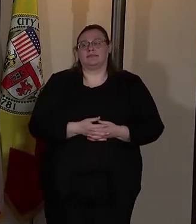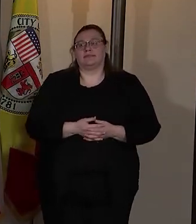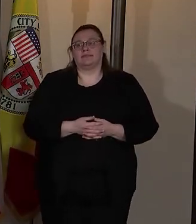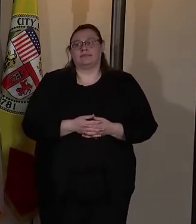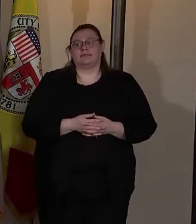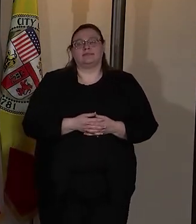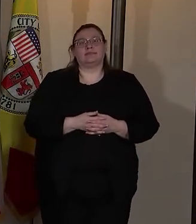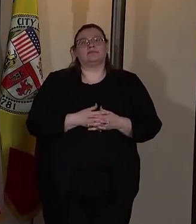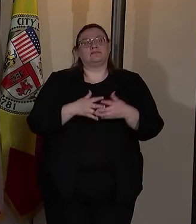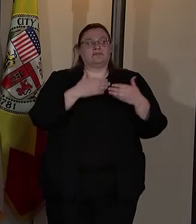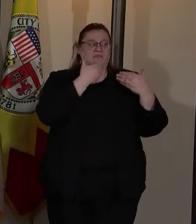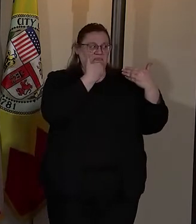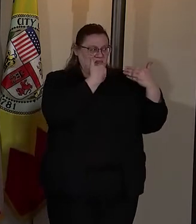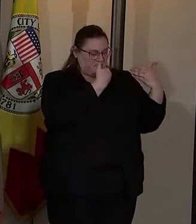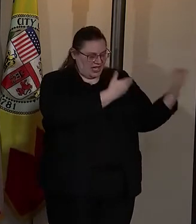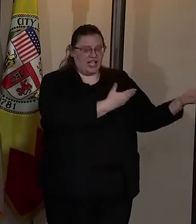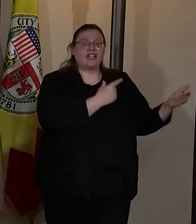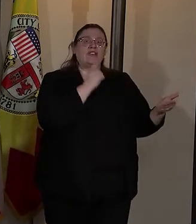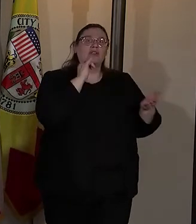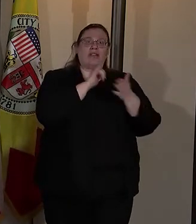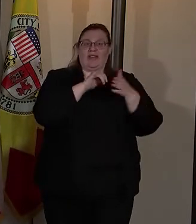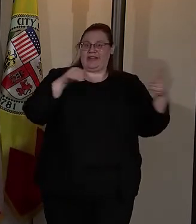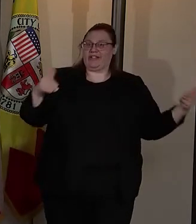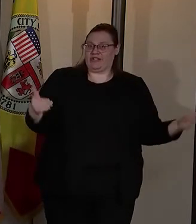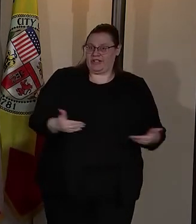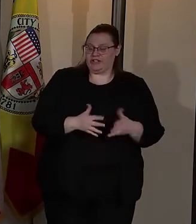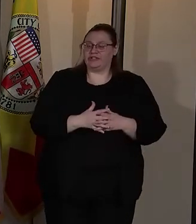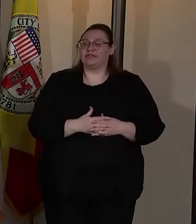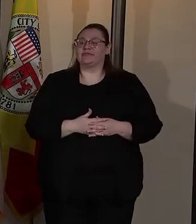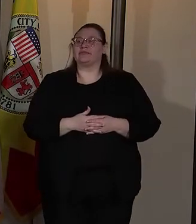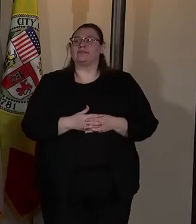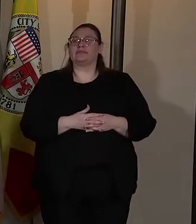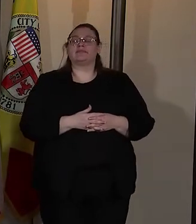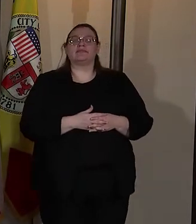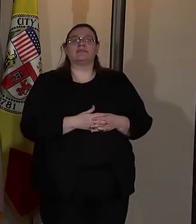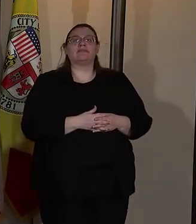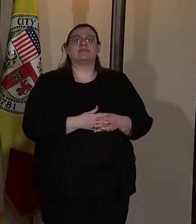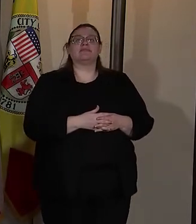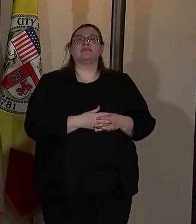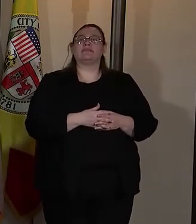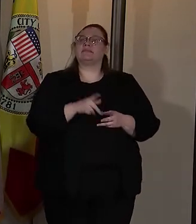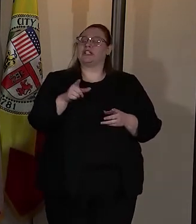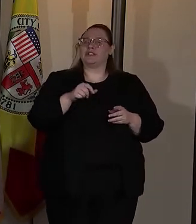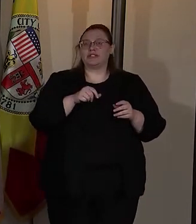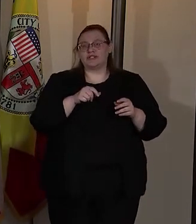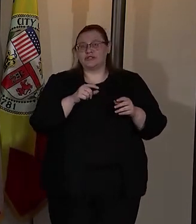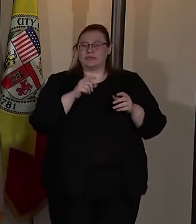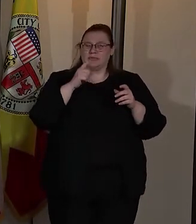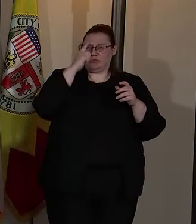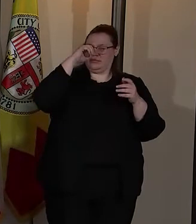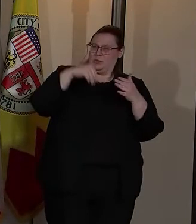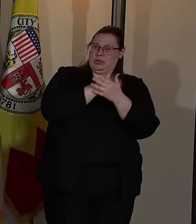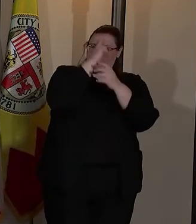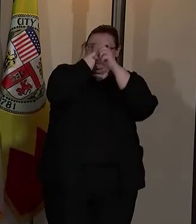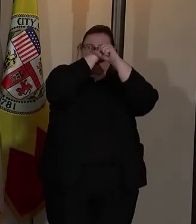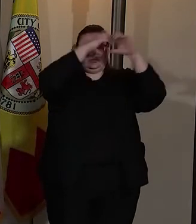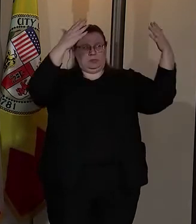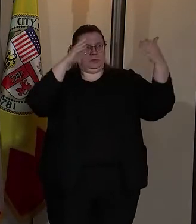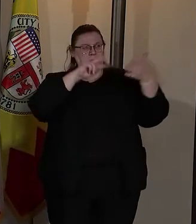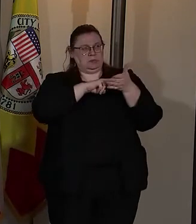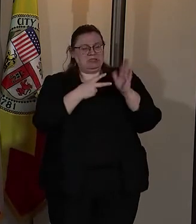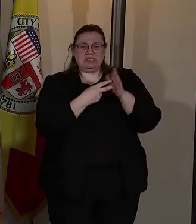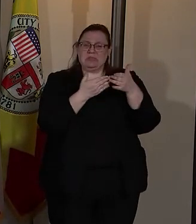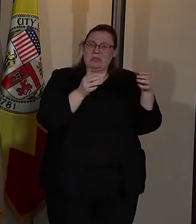Thank you, Councilman Buscano for that introduction. You know, as we continue to re-envision public safety and the role